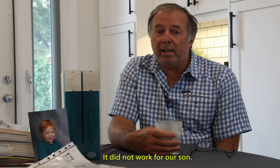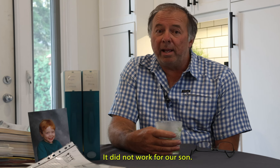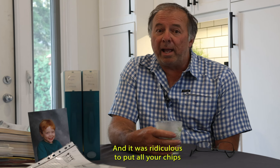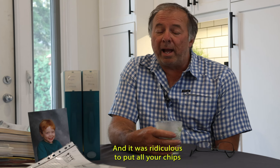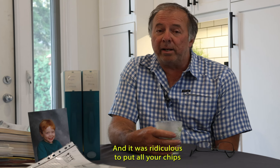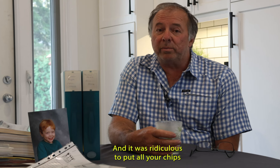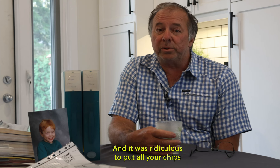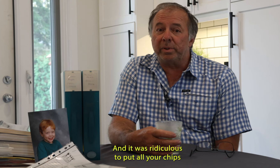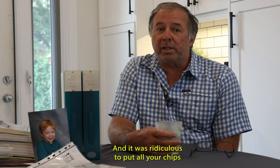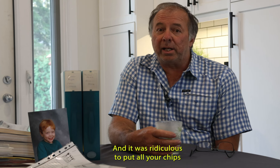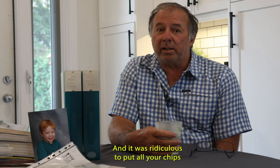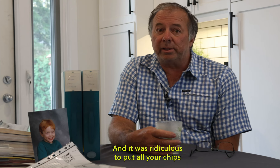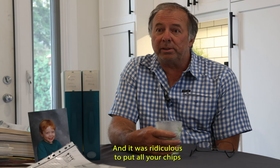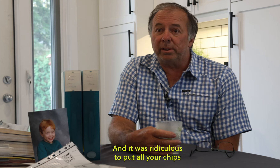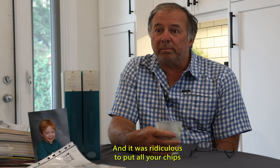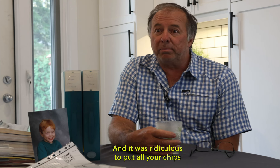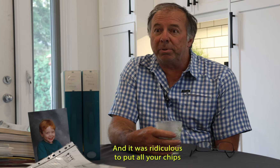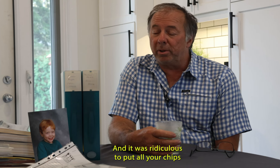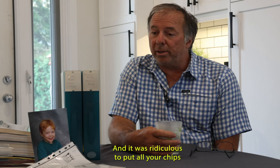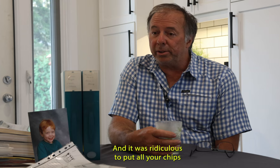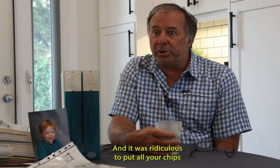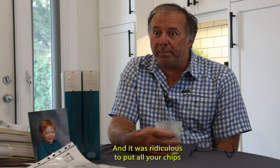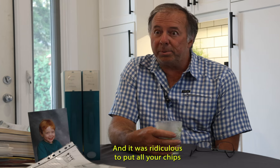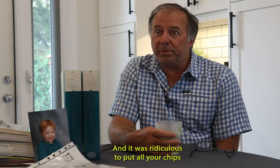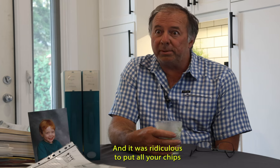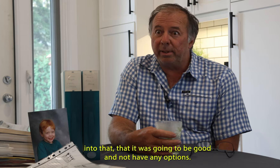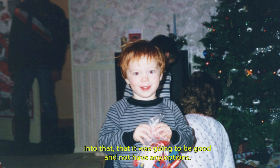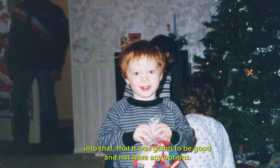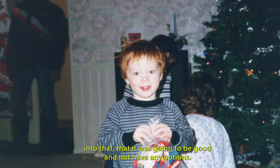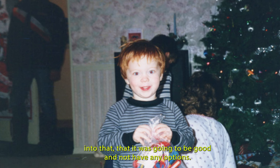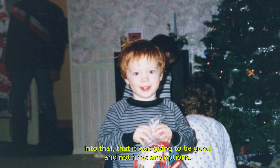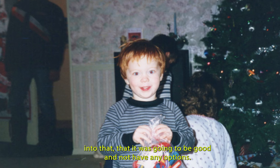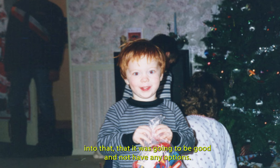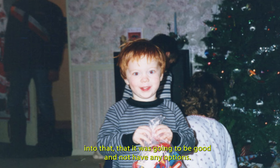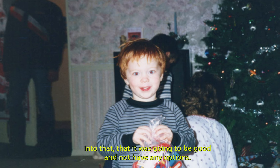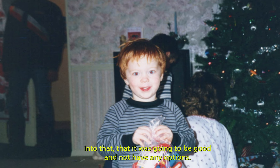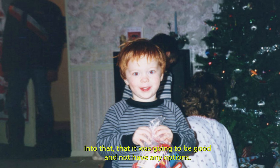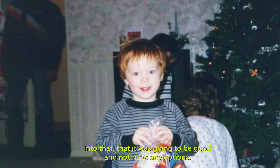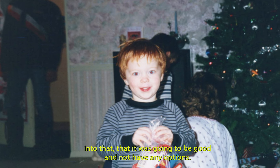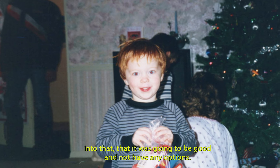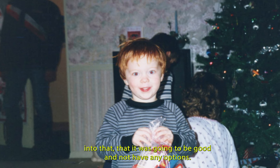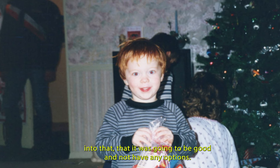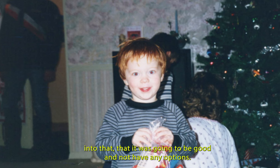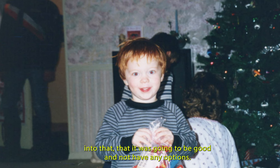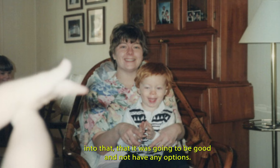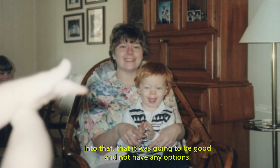And it was ridiculous to put all your chips into that, that it was going to be good and not have any